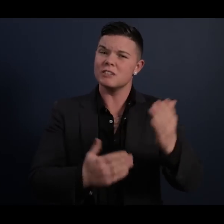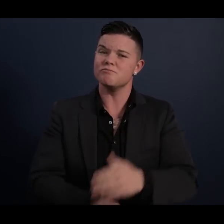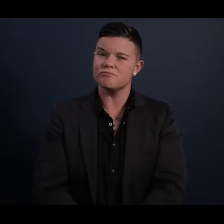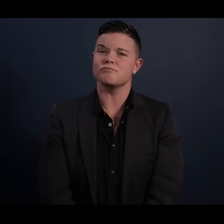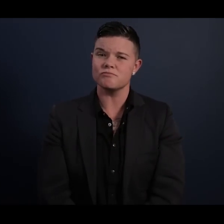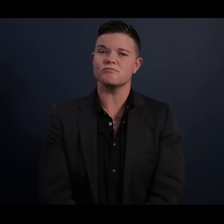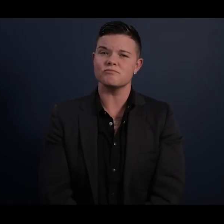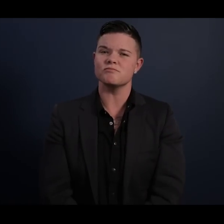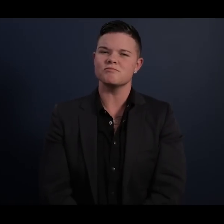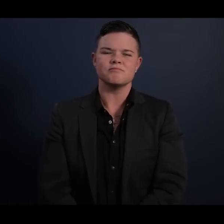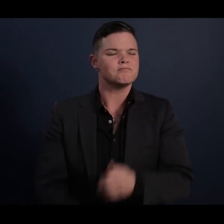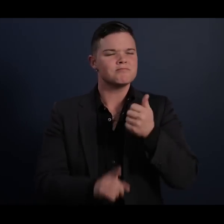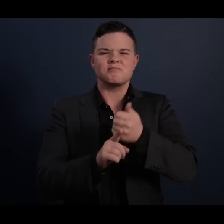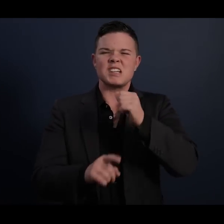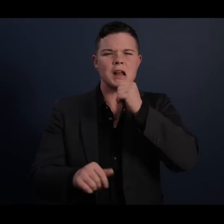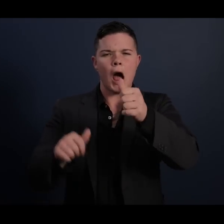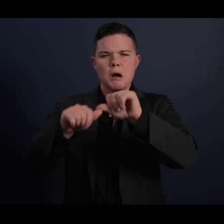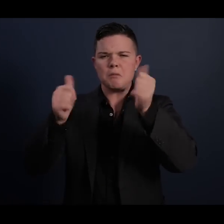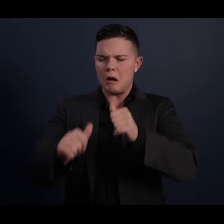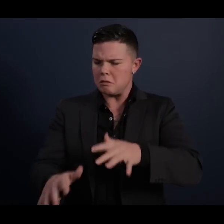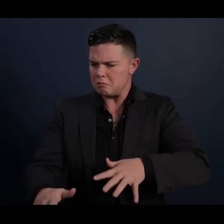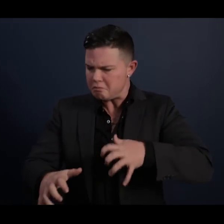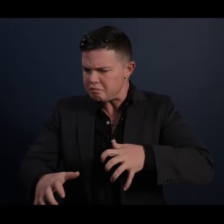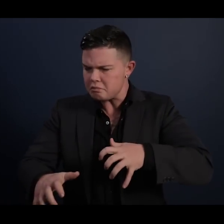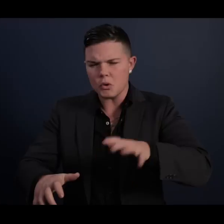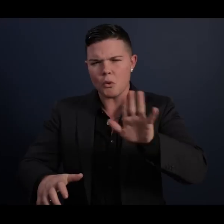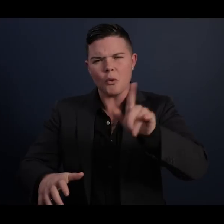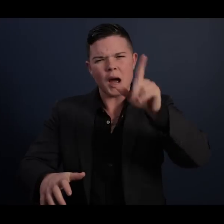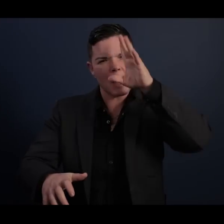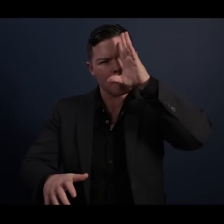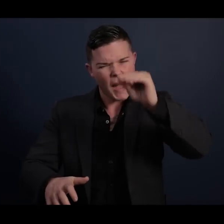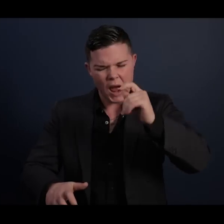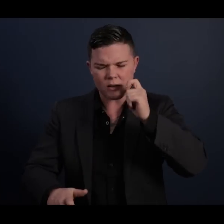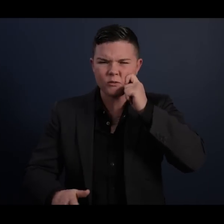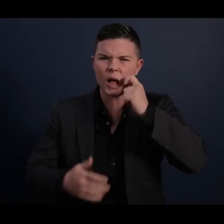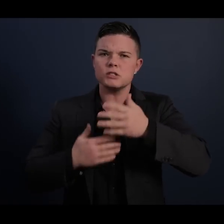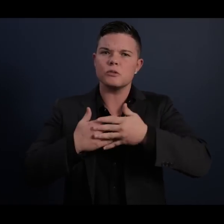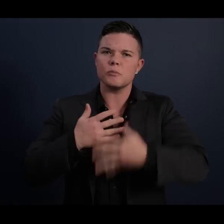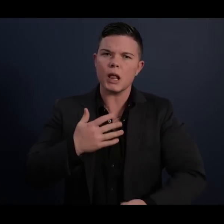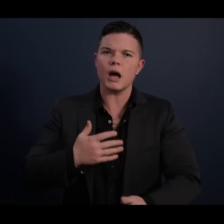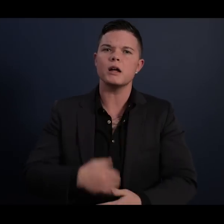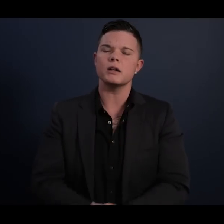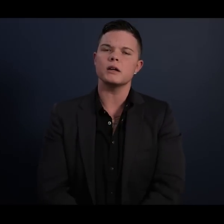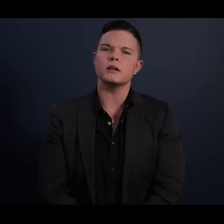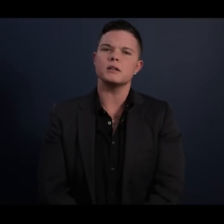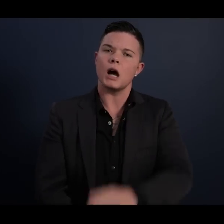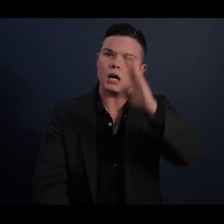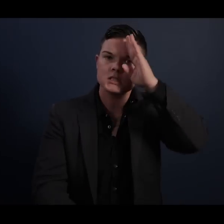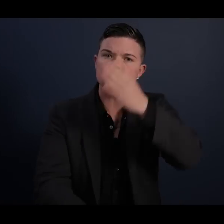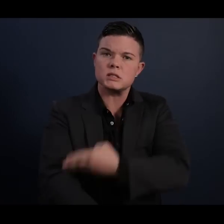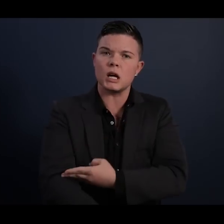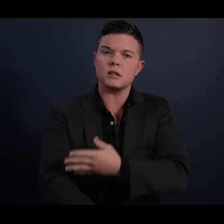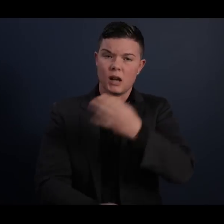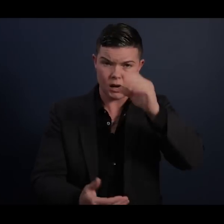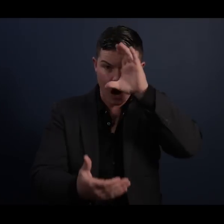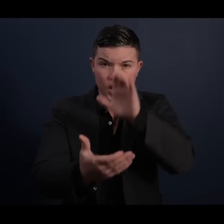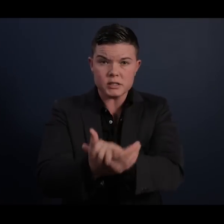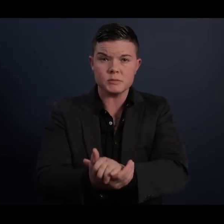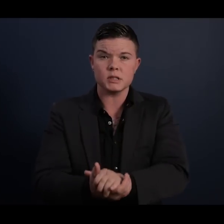He was not a bust made of marble. He was a man of flesh and blood, a son and a husband, a